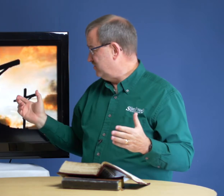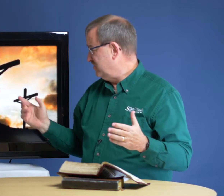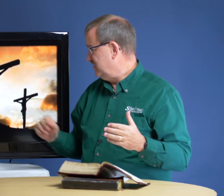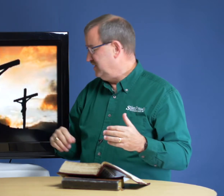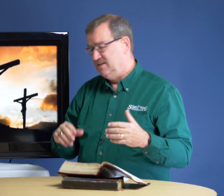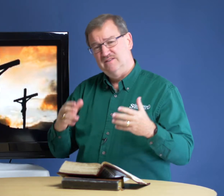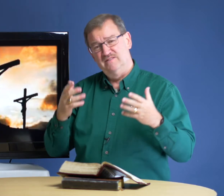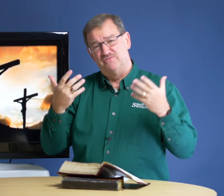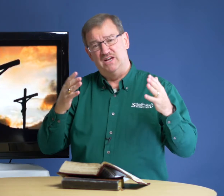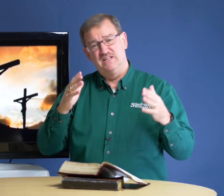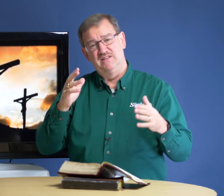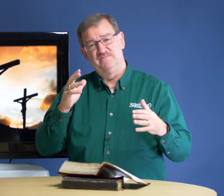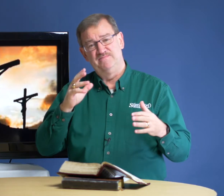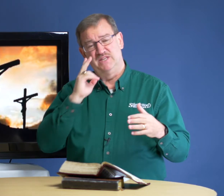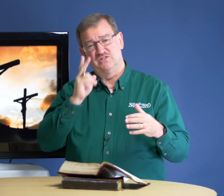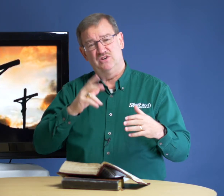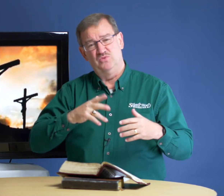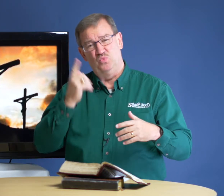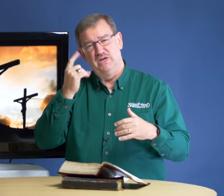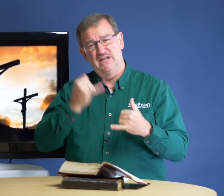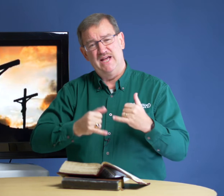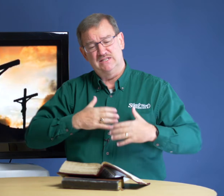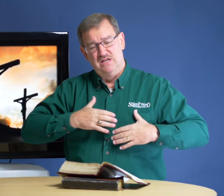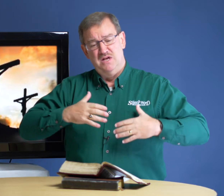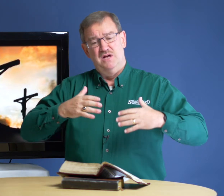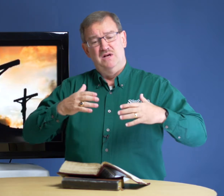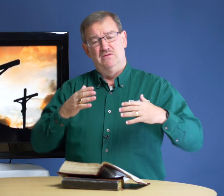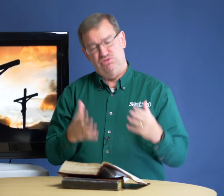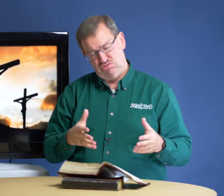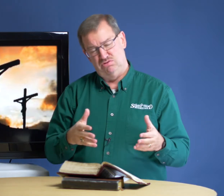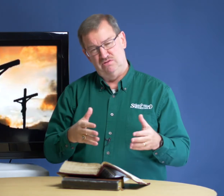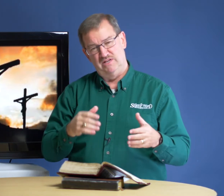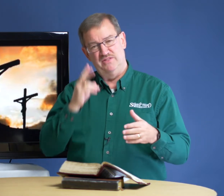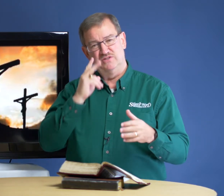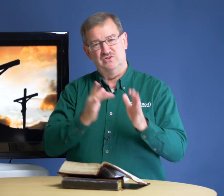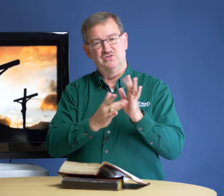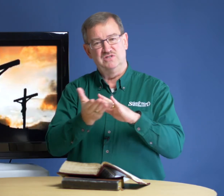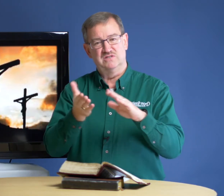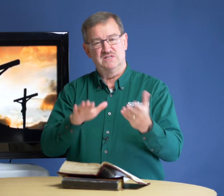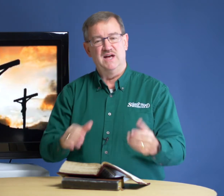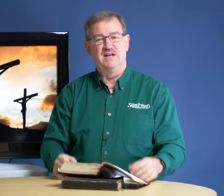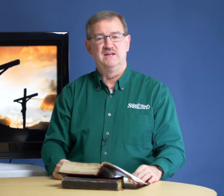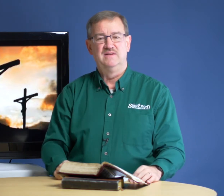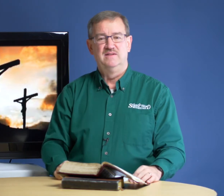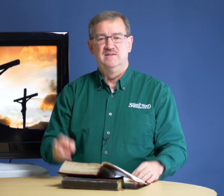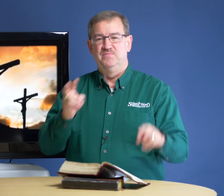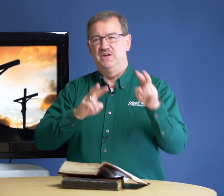And finally, they saw one last, and they saw Jesus die. They